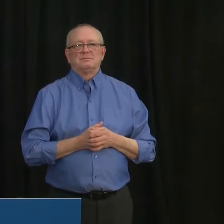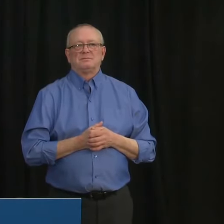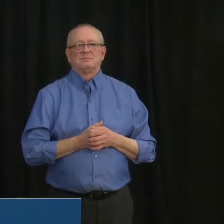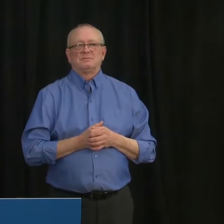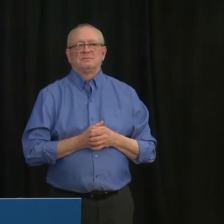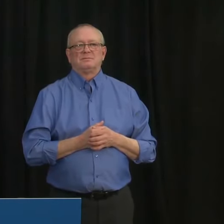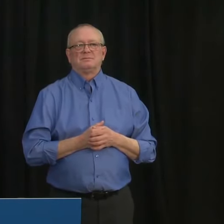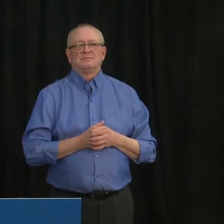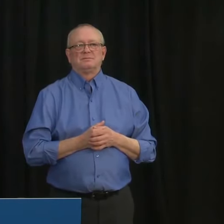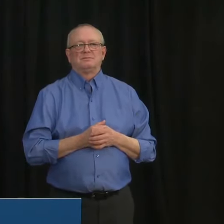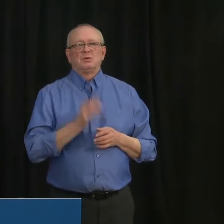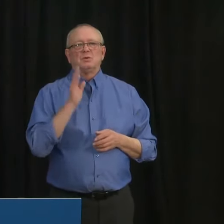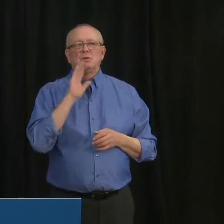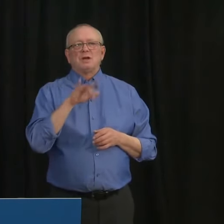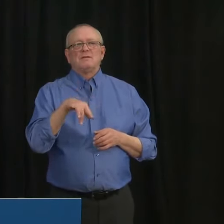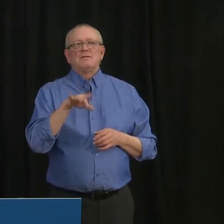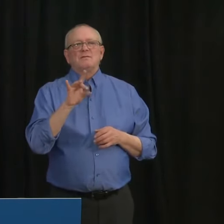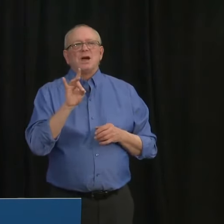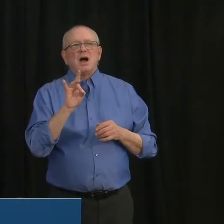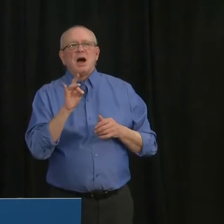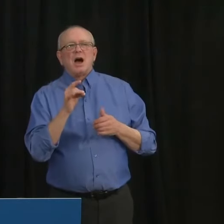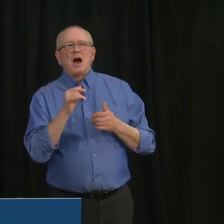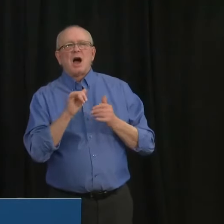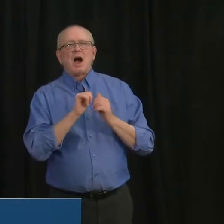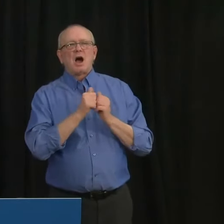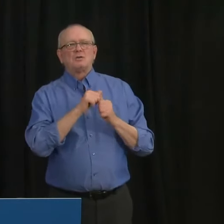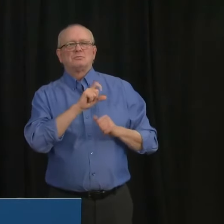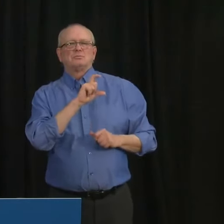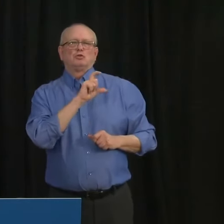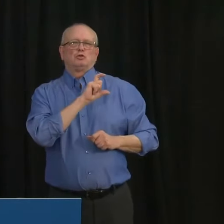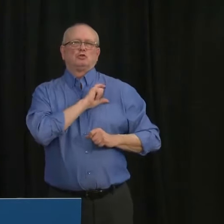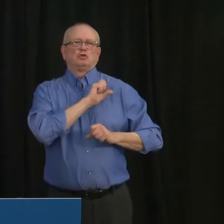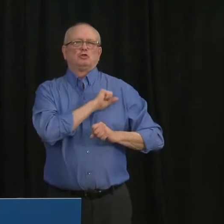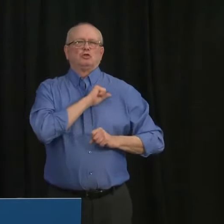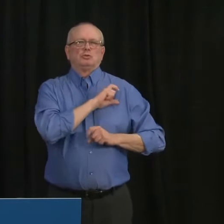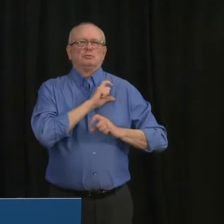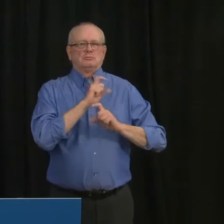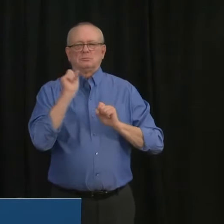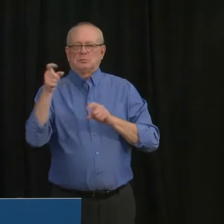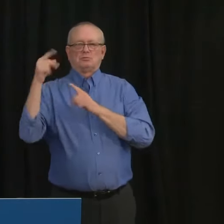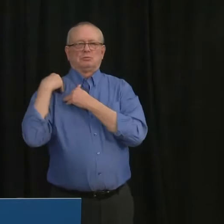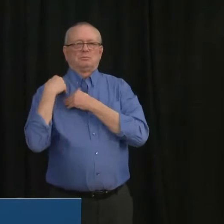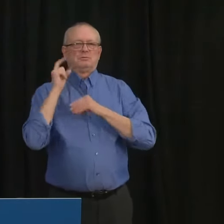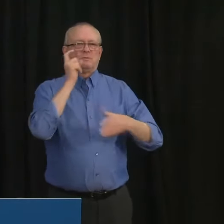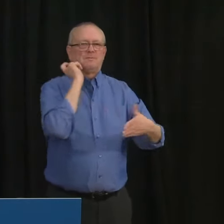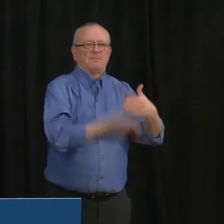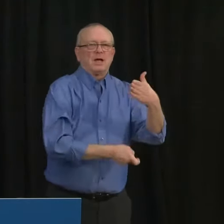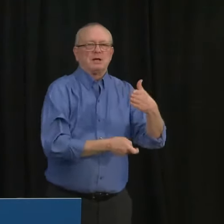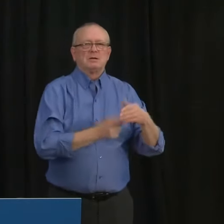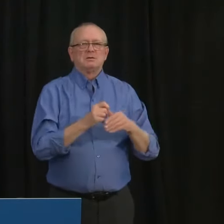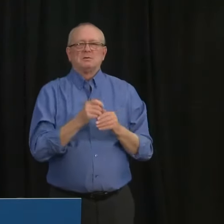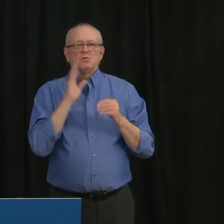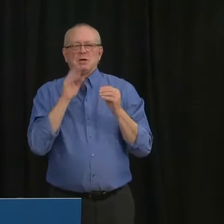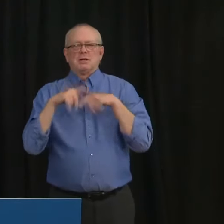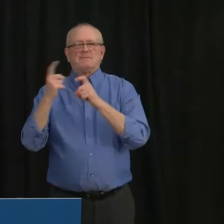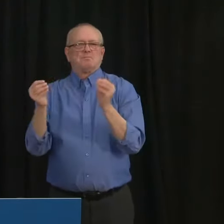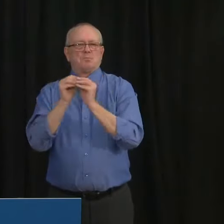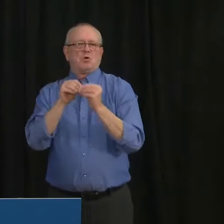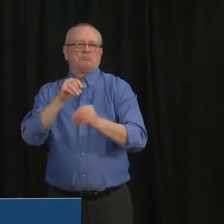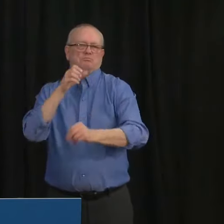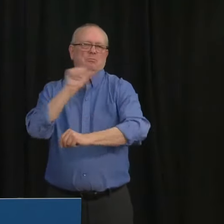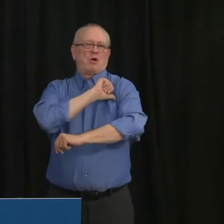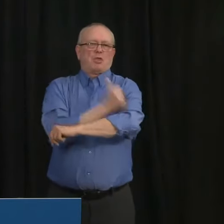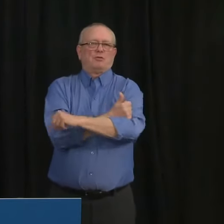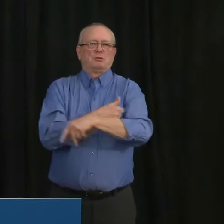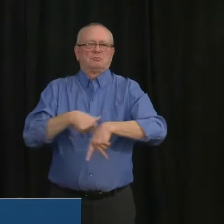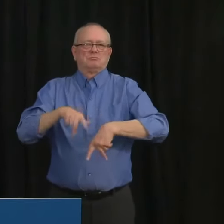peace officers to deliver fines for anyone violating these limits. An emergency alert will go out later